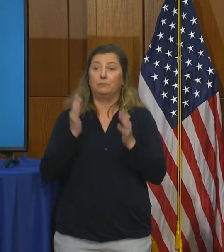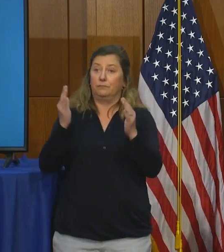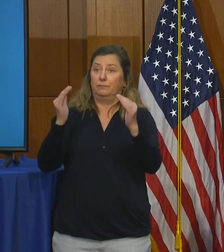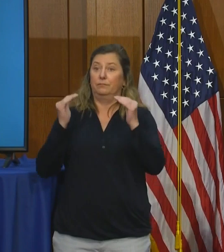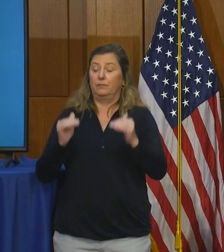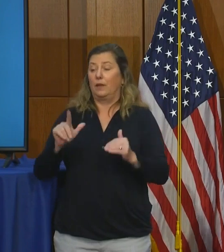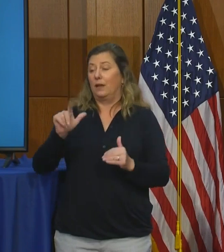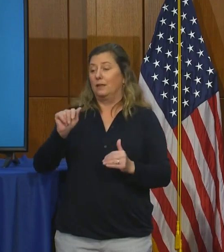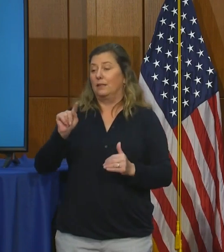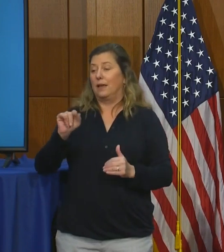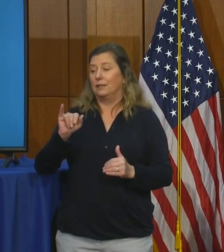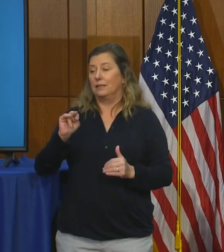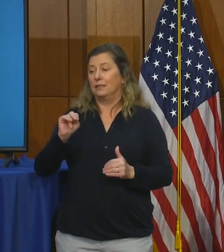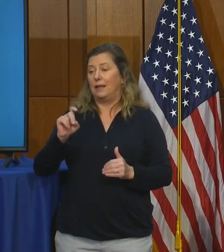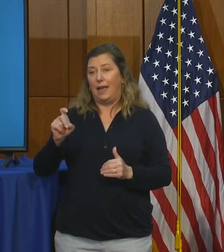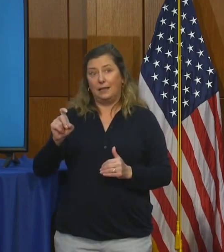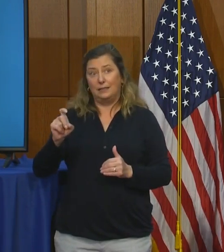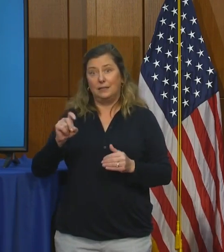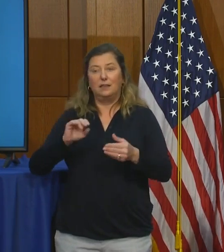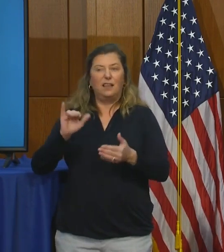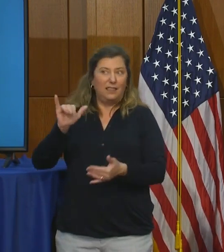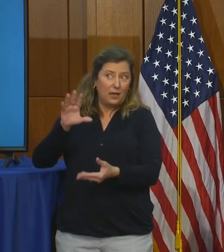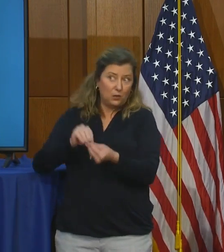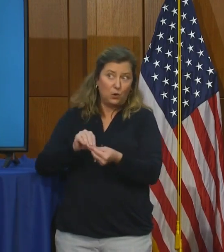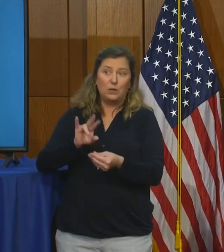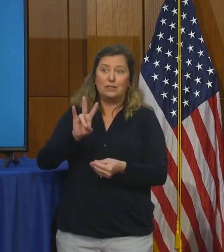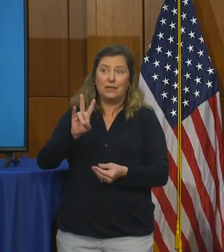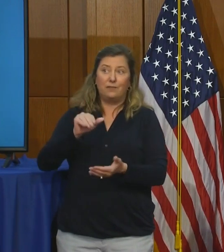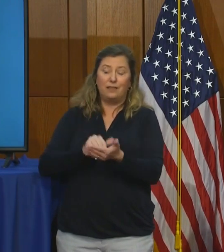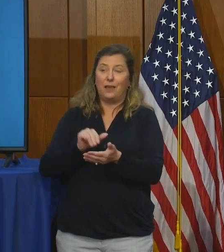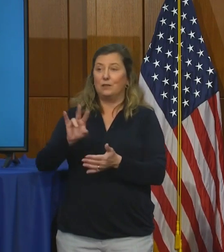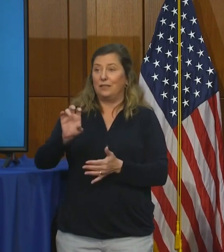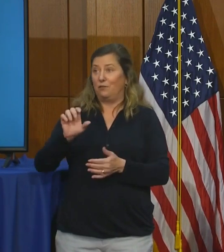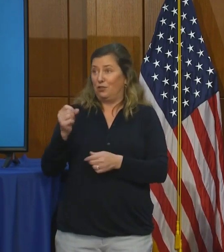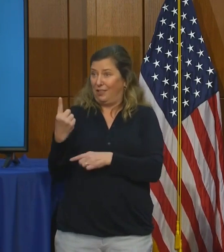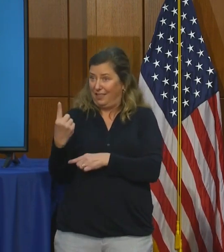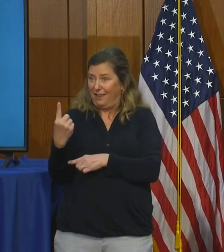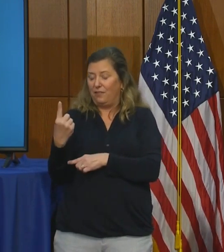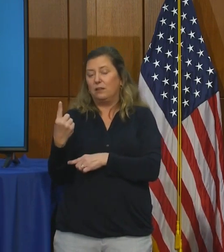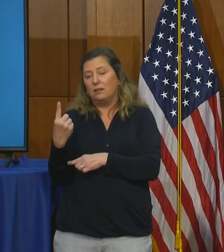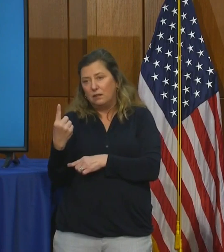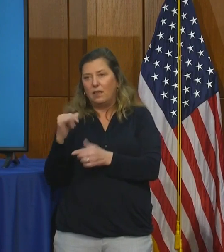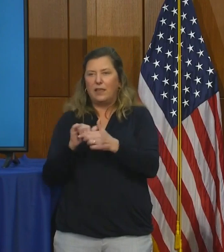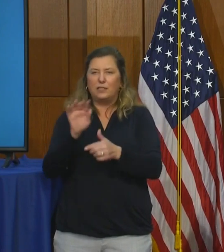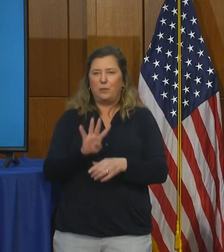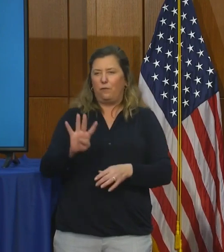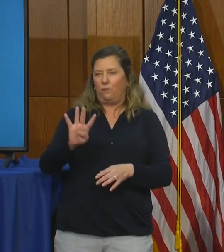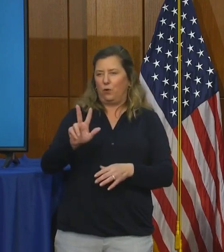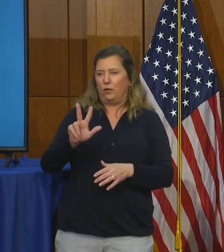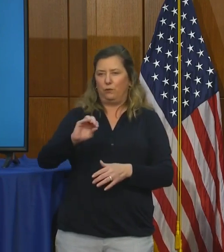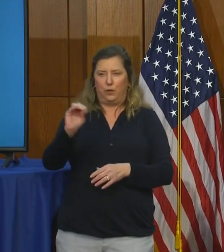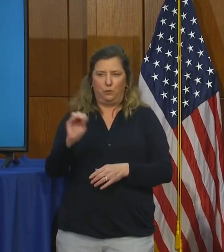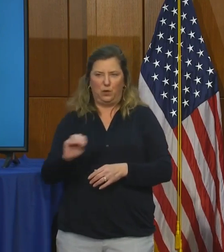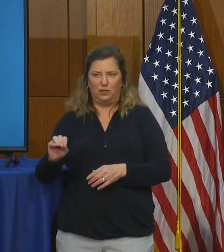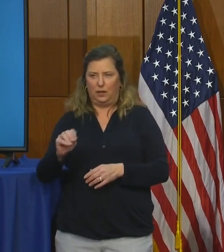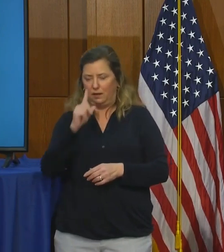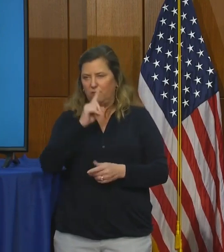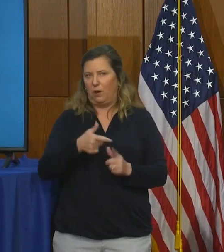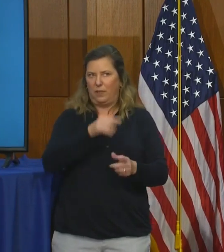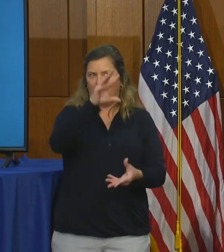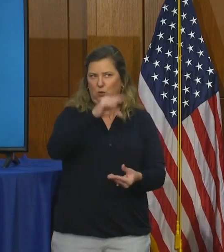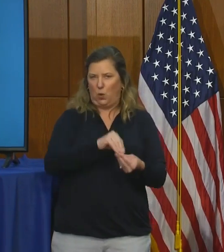cases number 7,711, which is 43% of that same